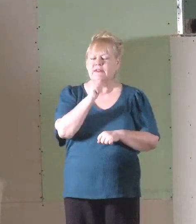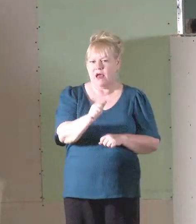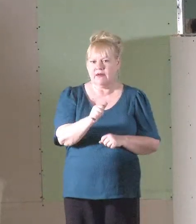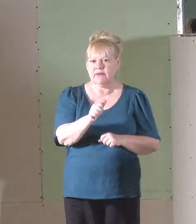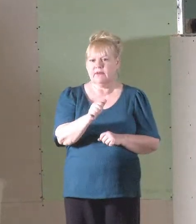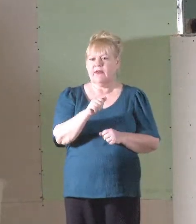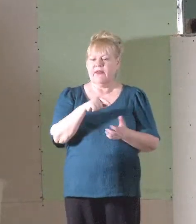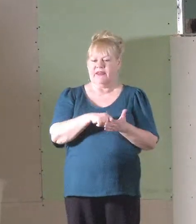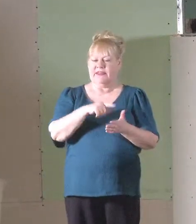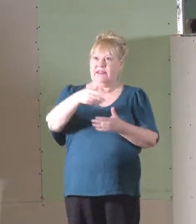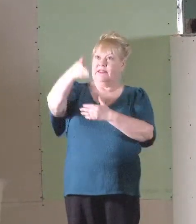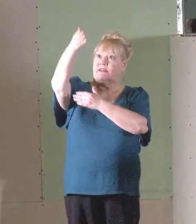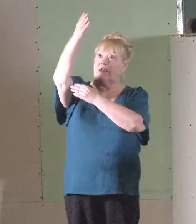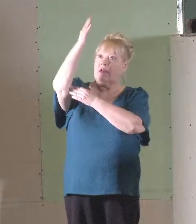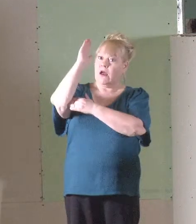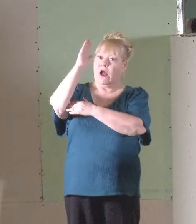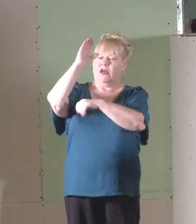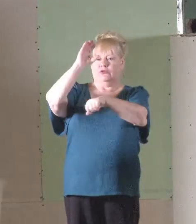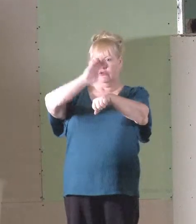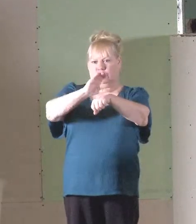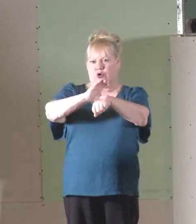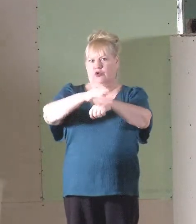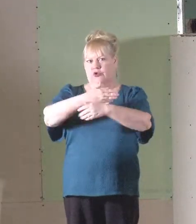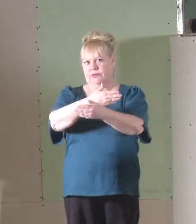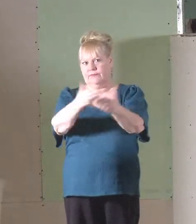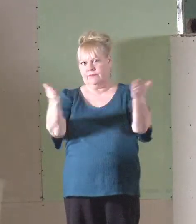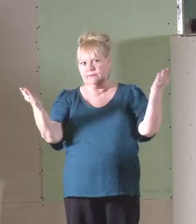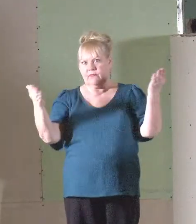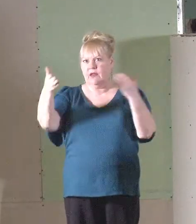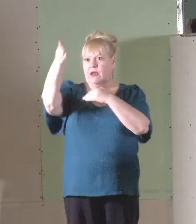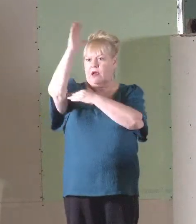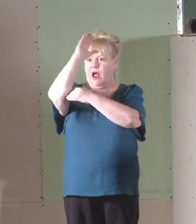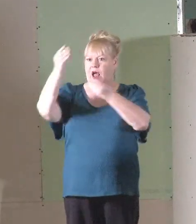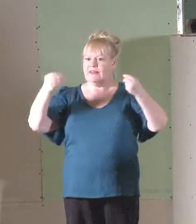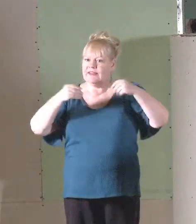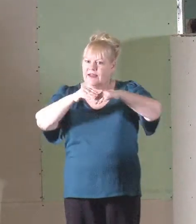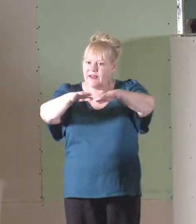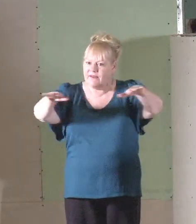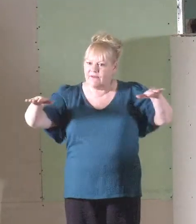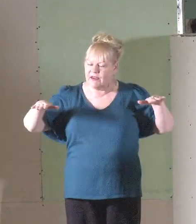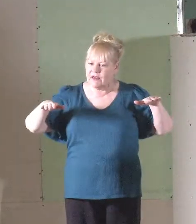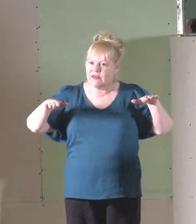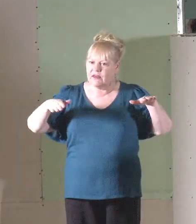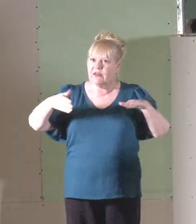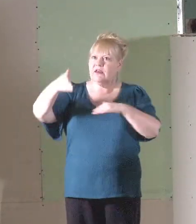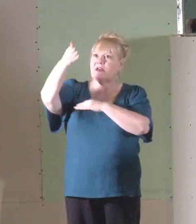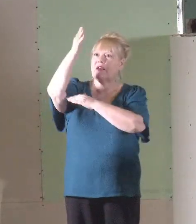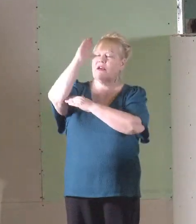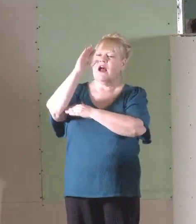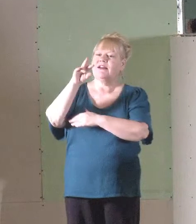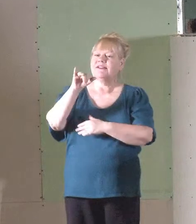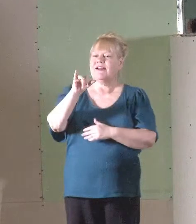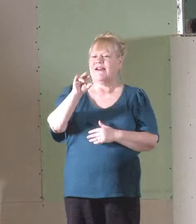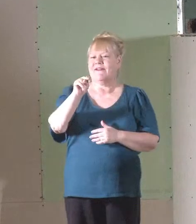This is God's church. God's field. God's vineyard.